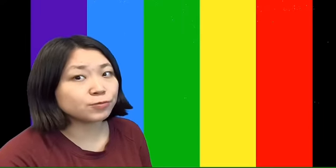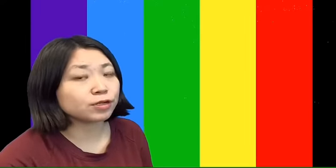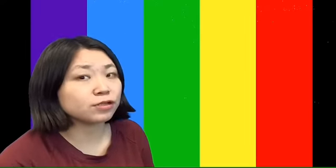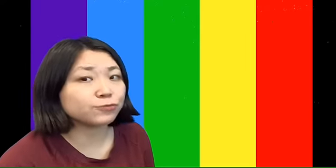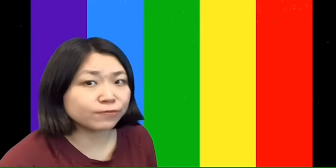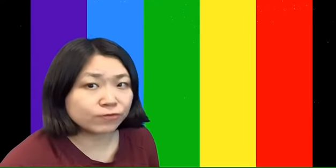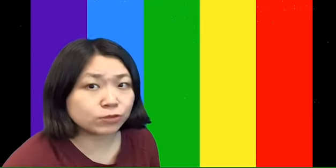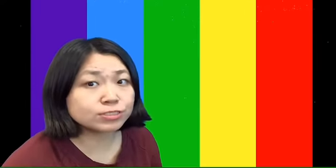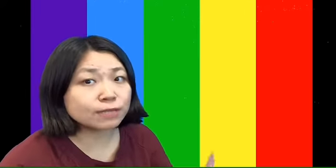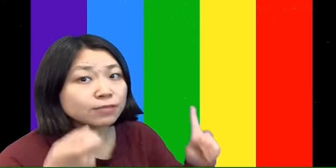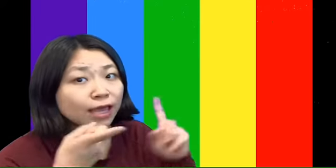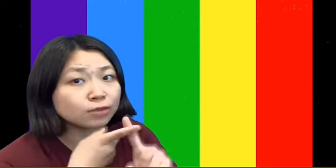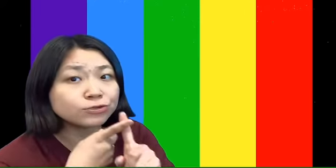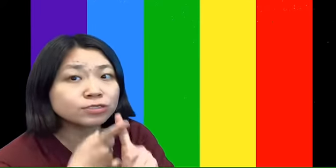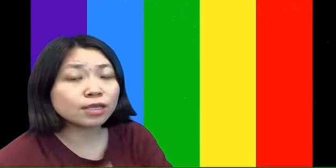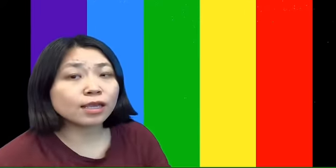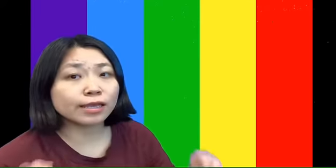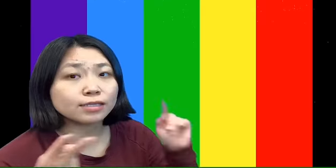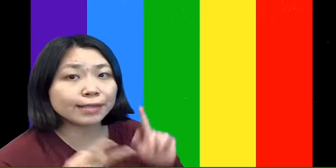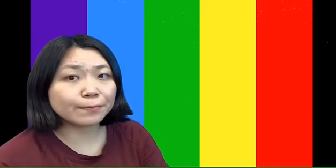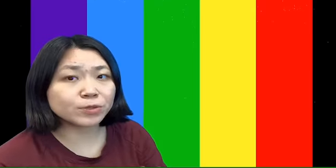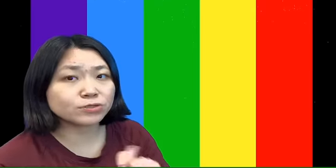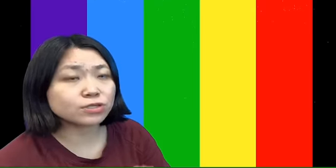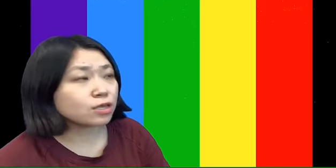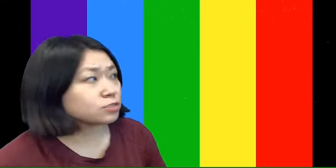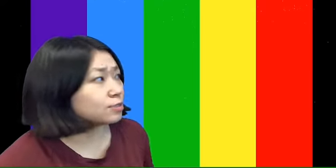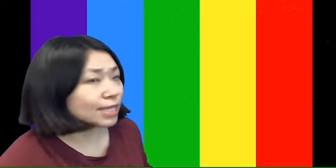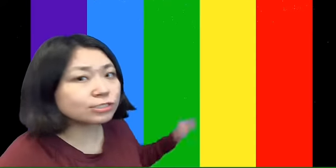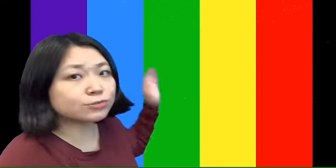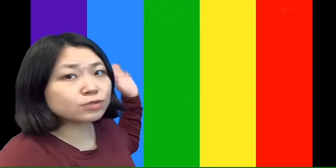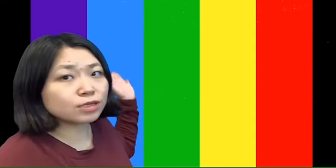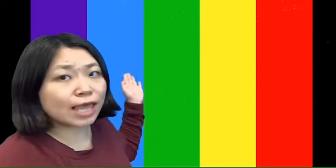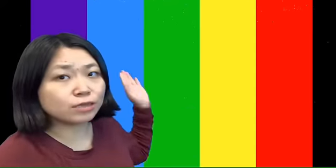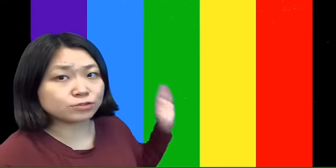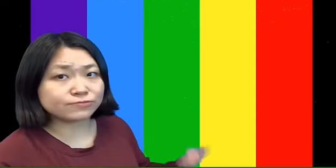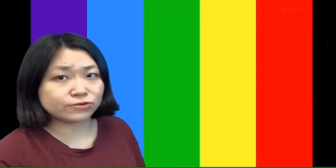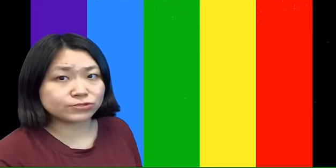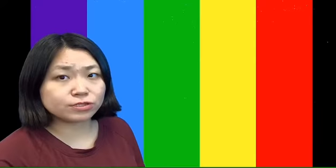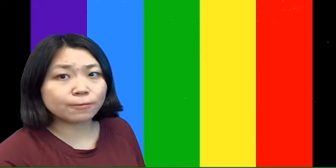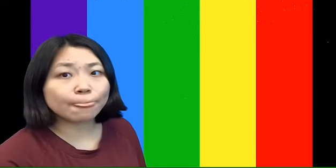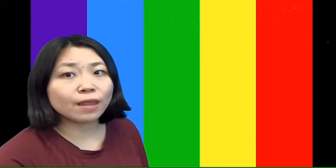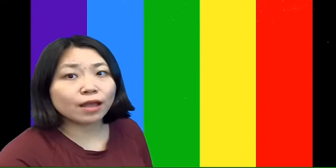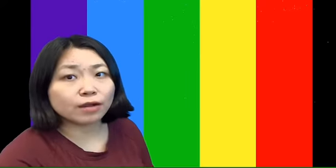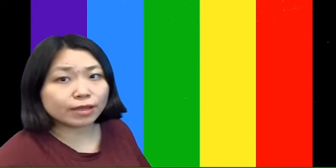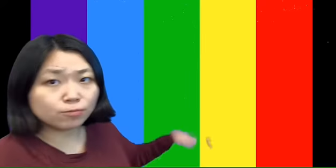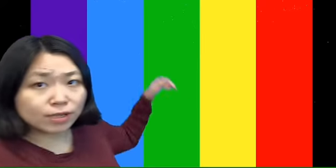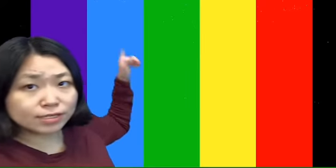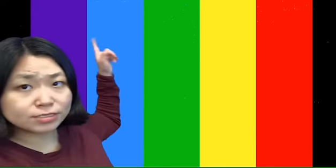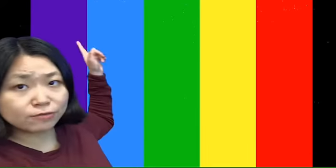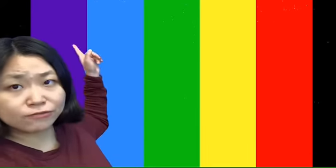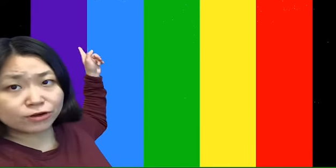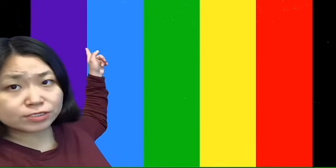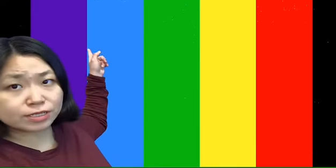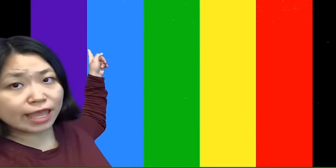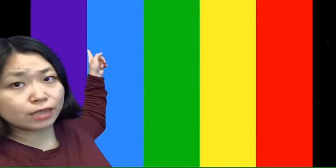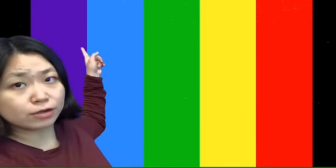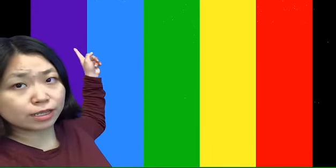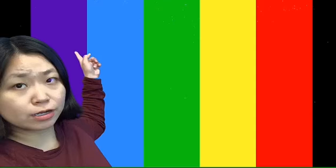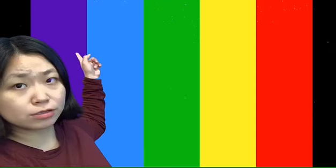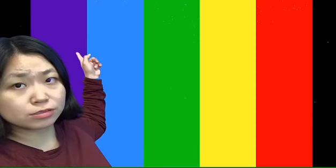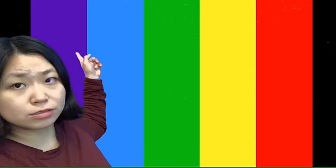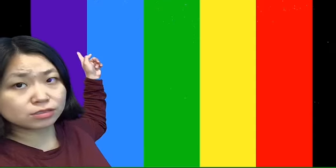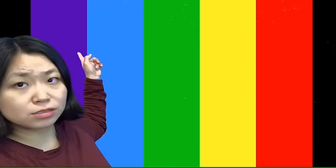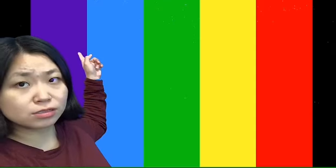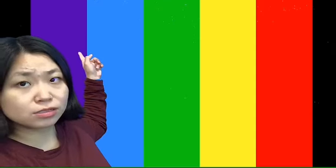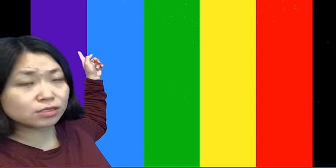lesson, we're gonna reveal some colors and numbers. So let's do the colors first. Alright, what is the first color